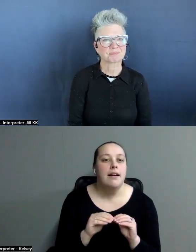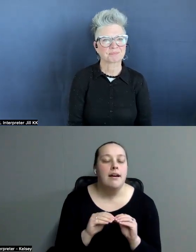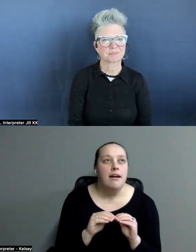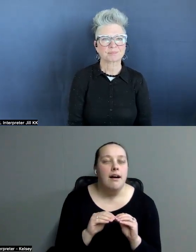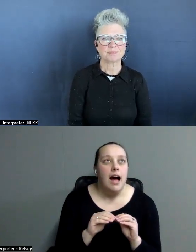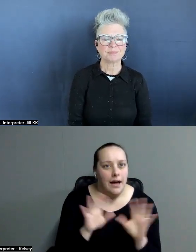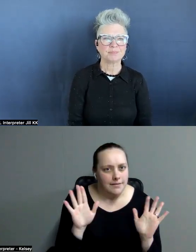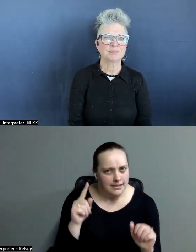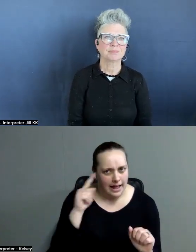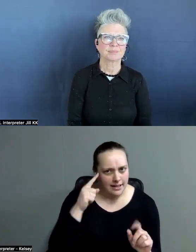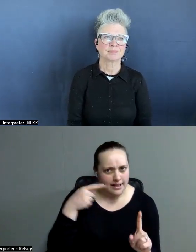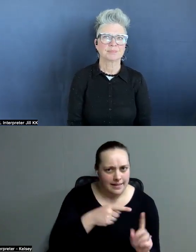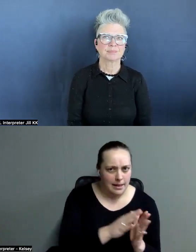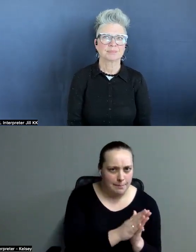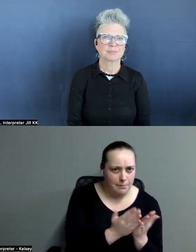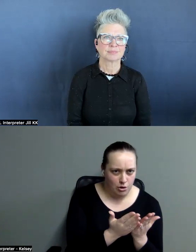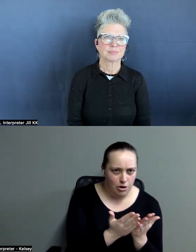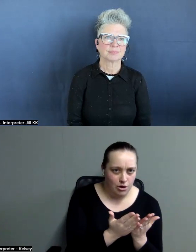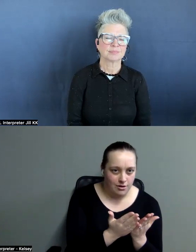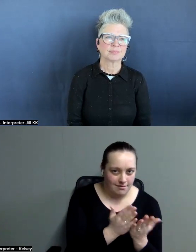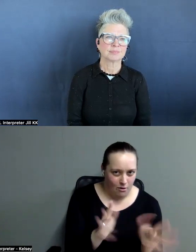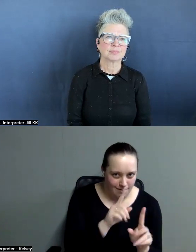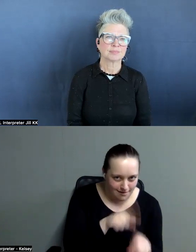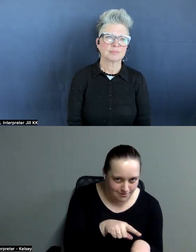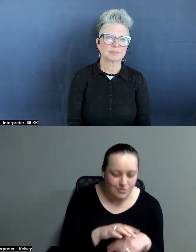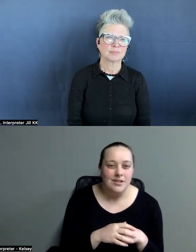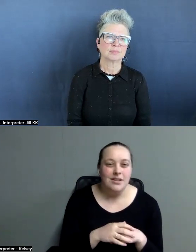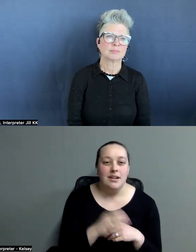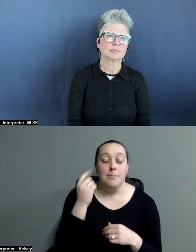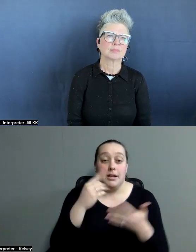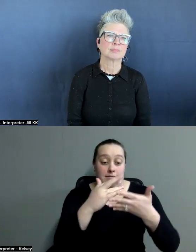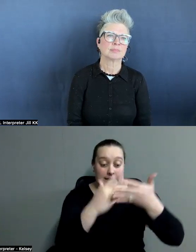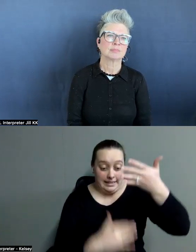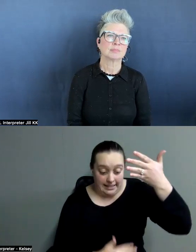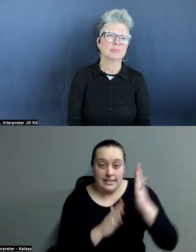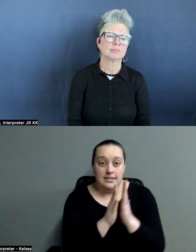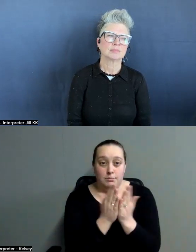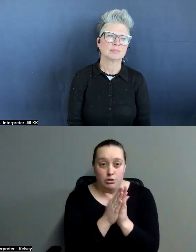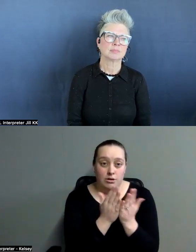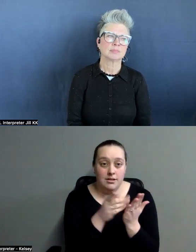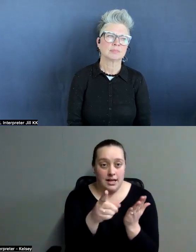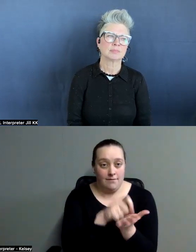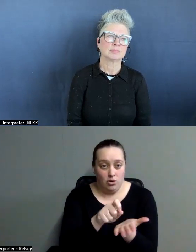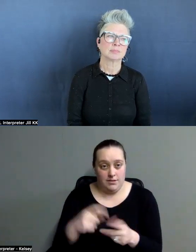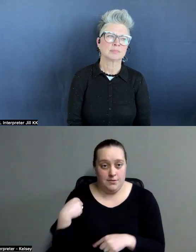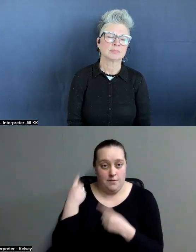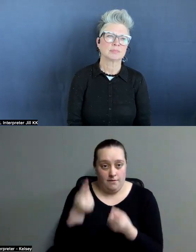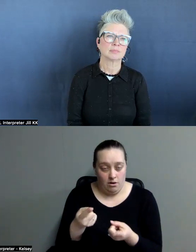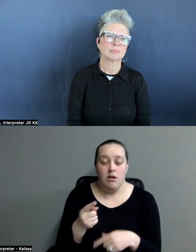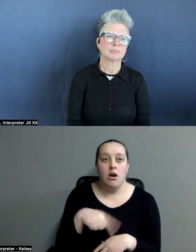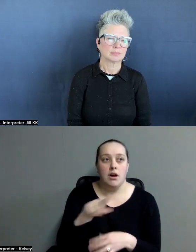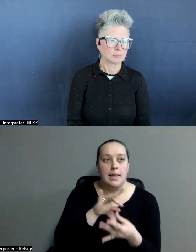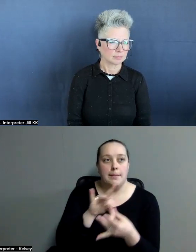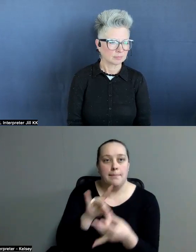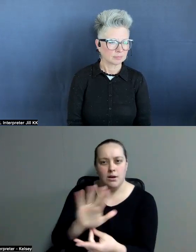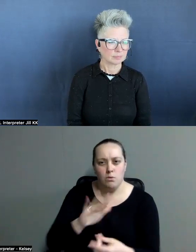child collector answered this question. Any of these books based on life experience